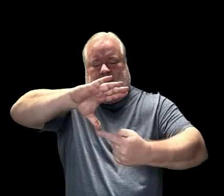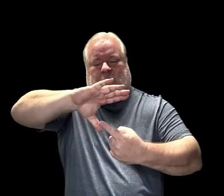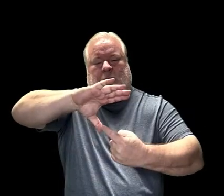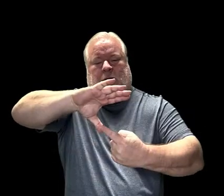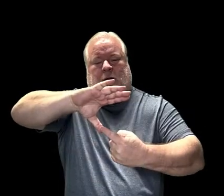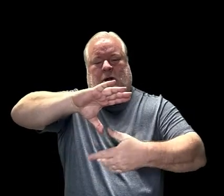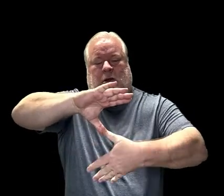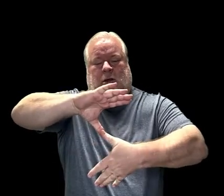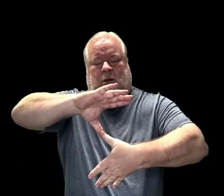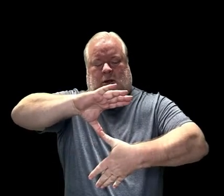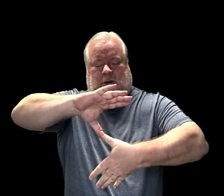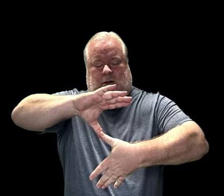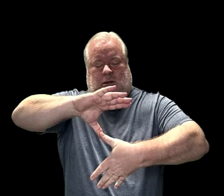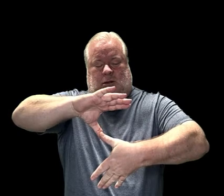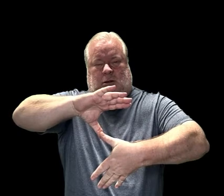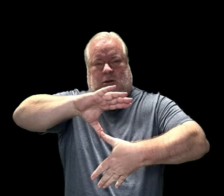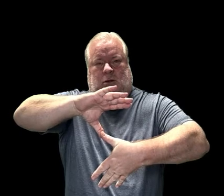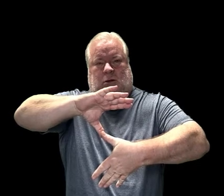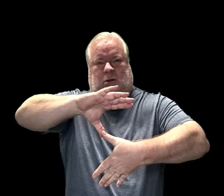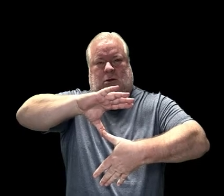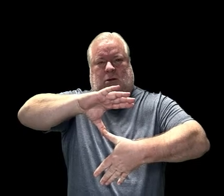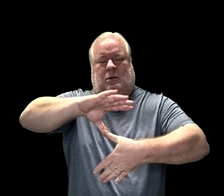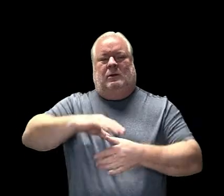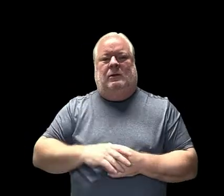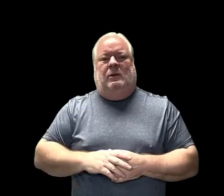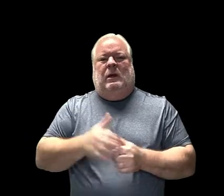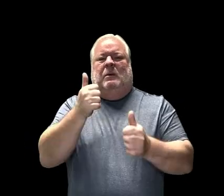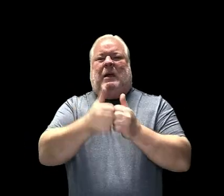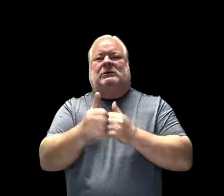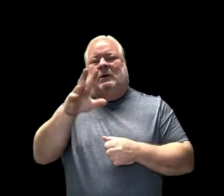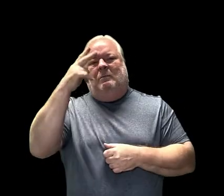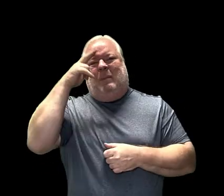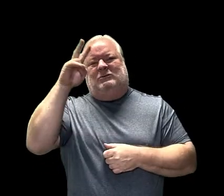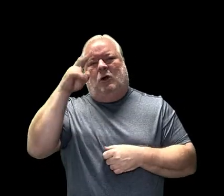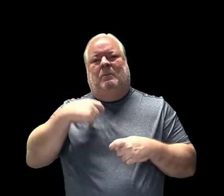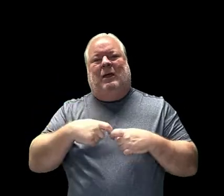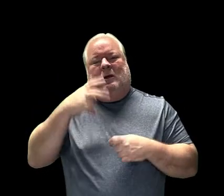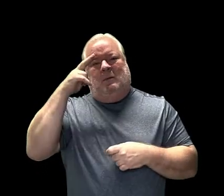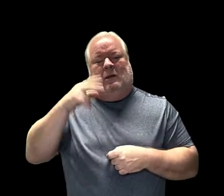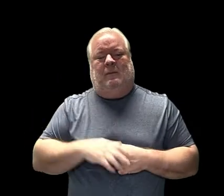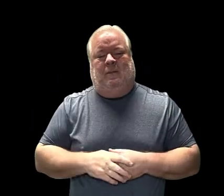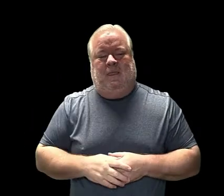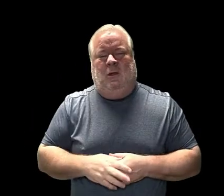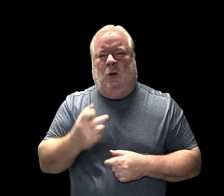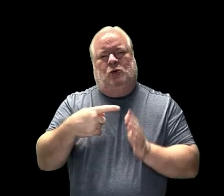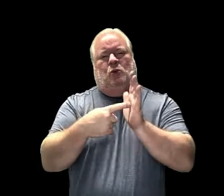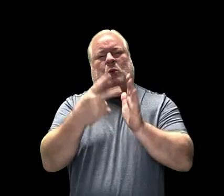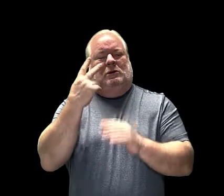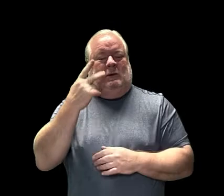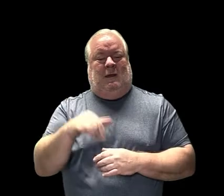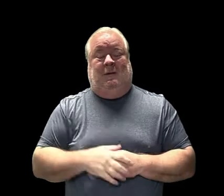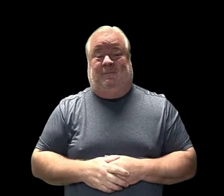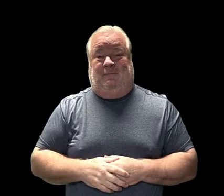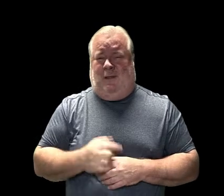because, oh, let me take the back screen out for just a bit. All right, I want you to see.